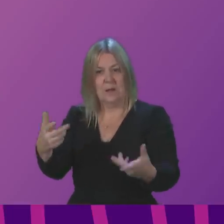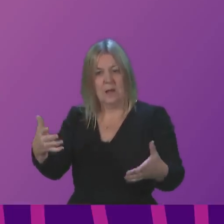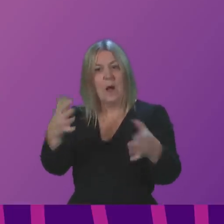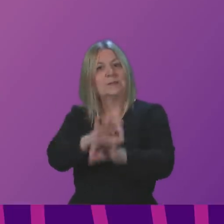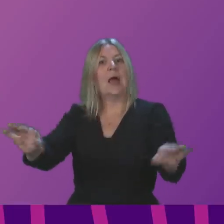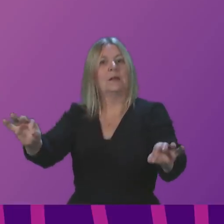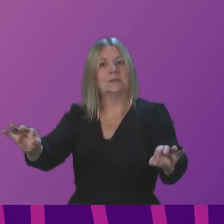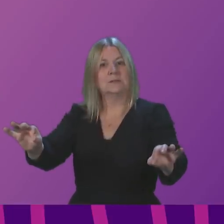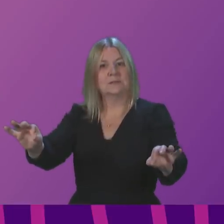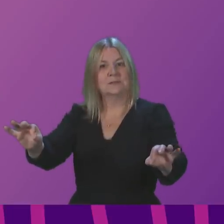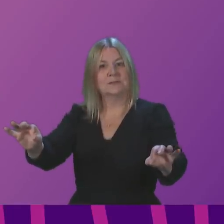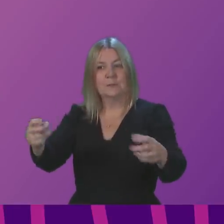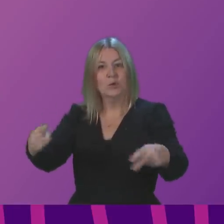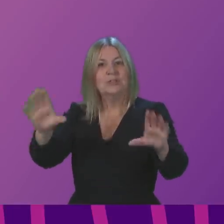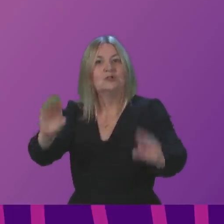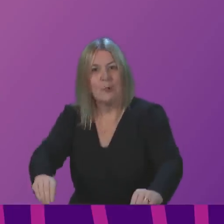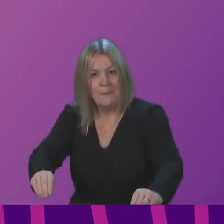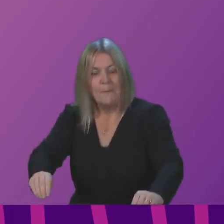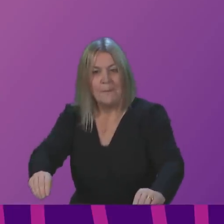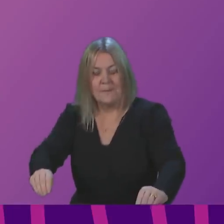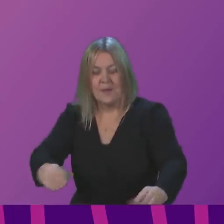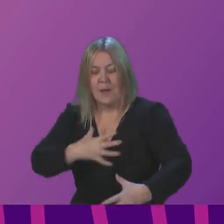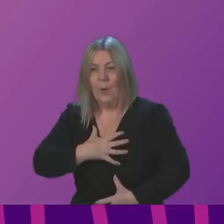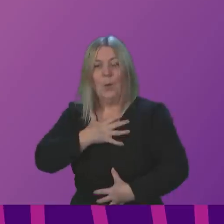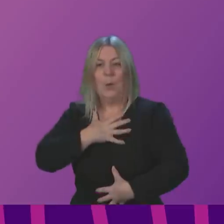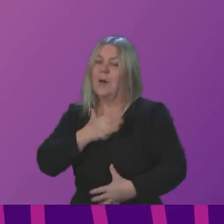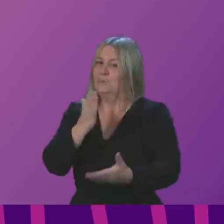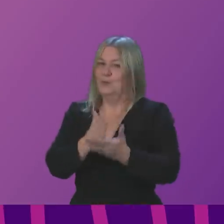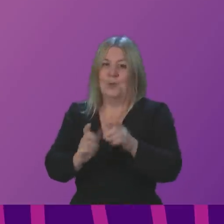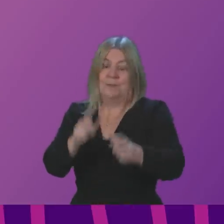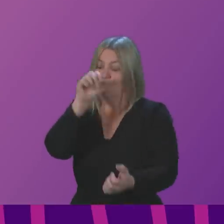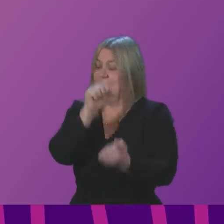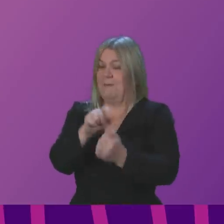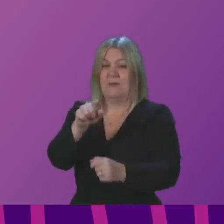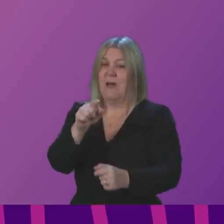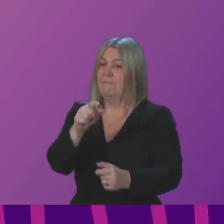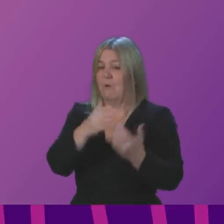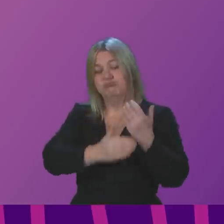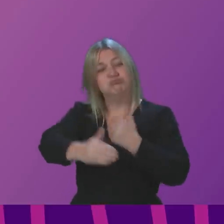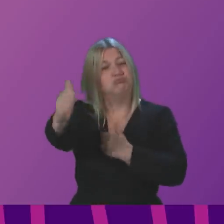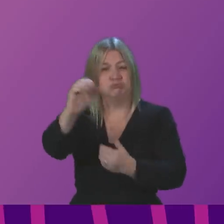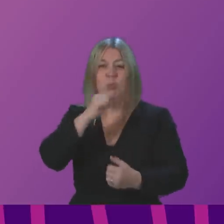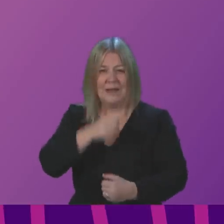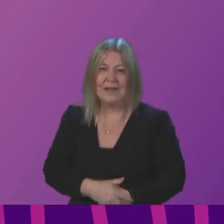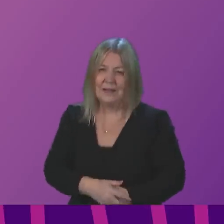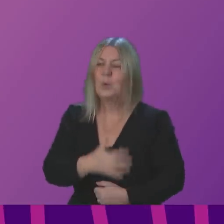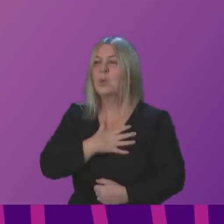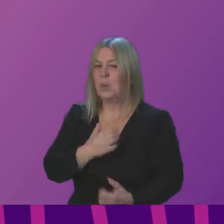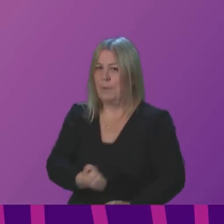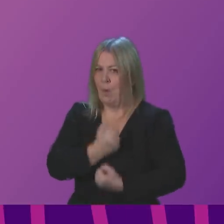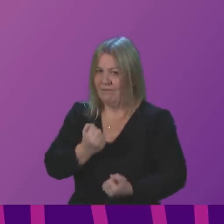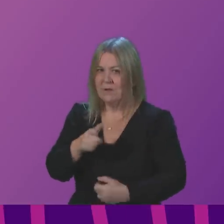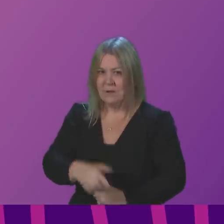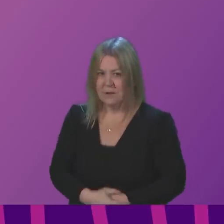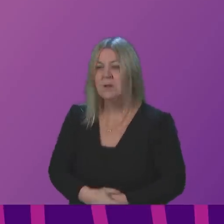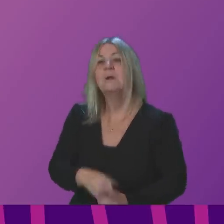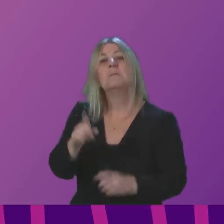awareness, I think is something that will live in people's memories for a long, long time. Let me also just take the opportunity to say thank you publicly